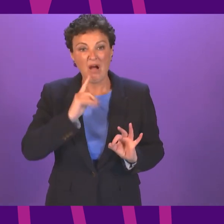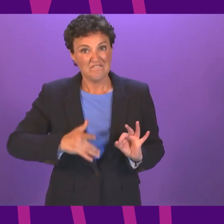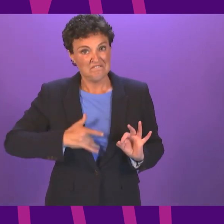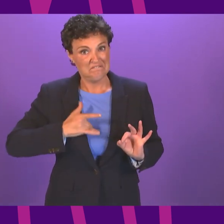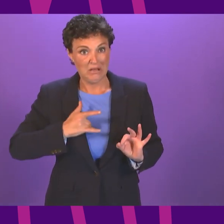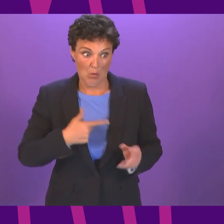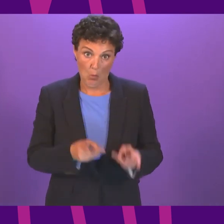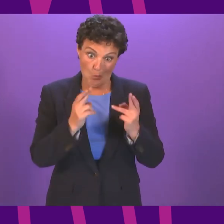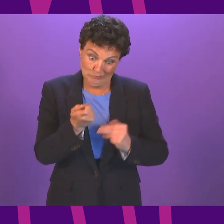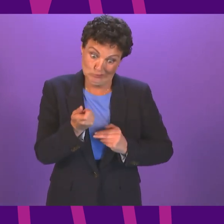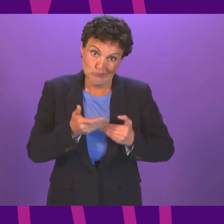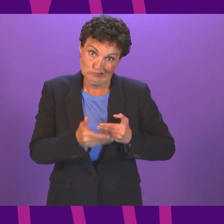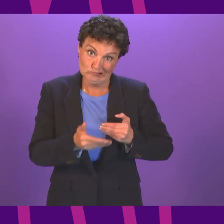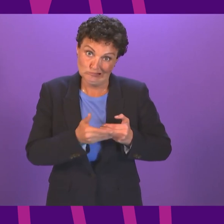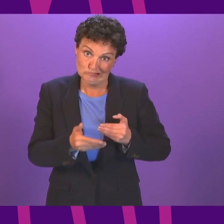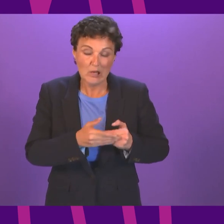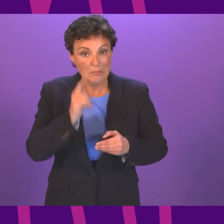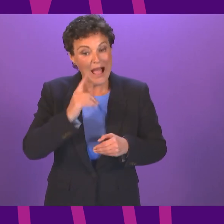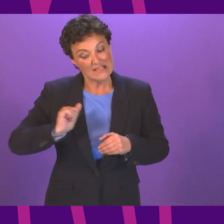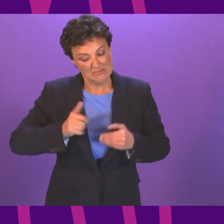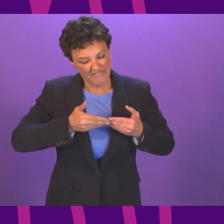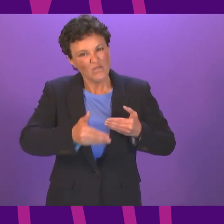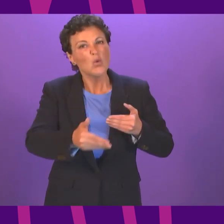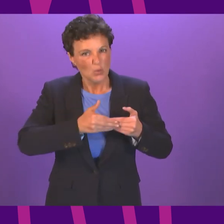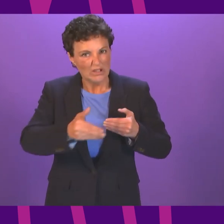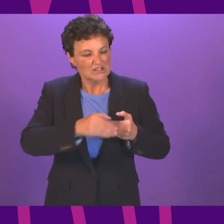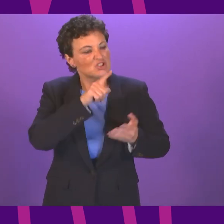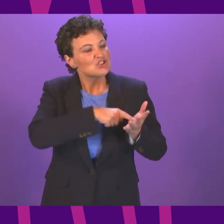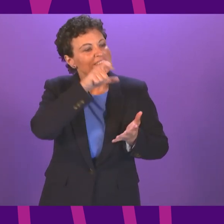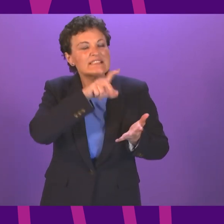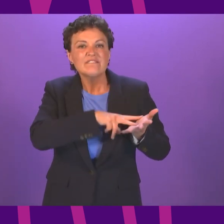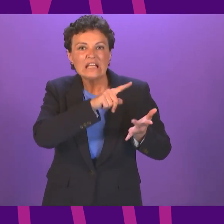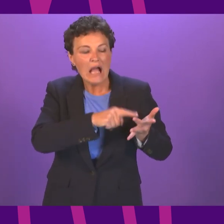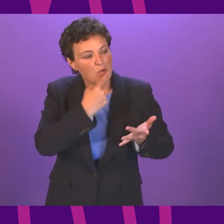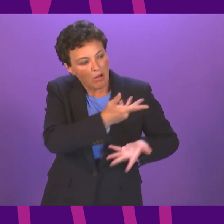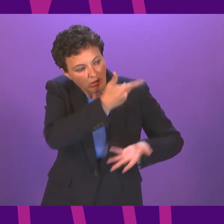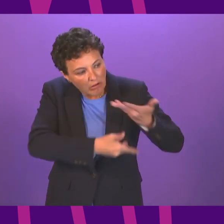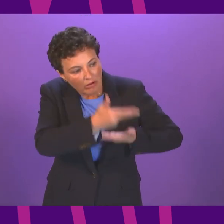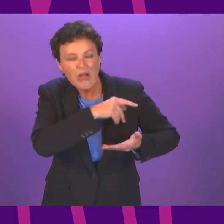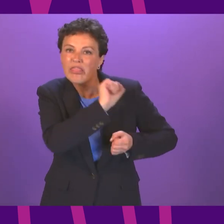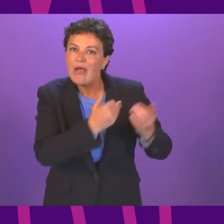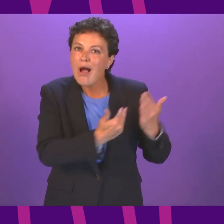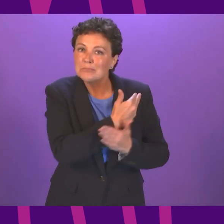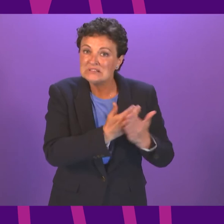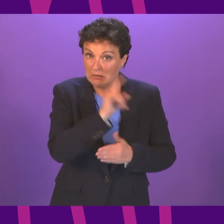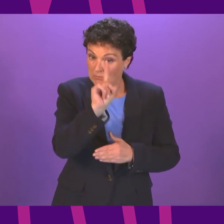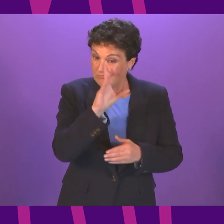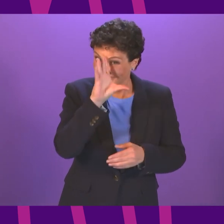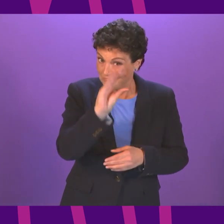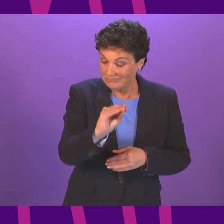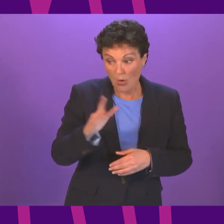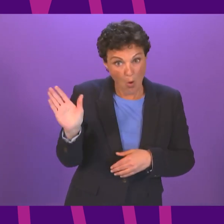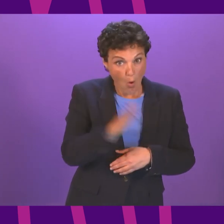be. I very much hope it will be sooner within those few weeks rather than later. I know all UK governments are in that